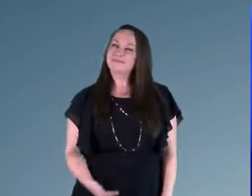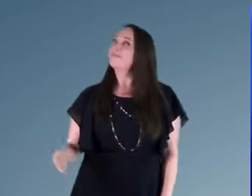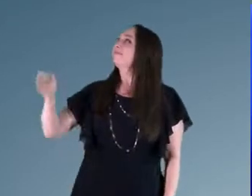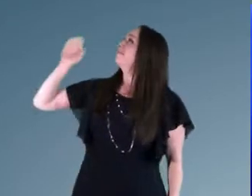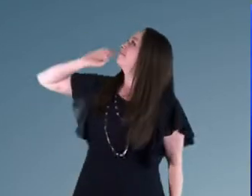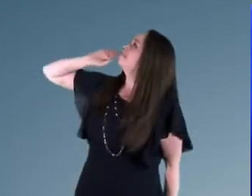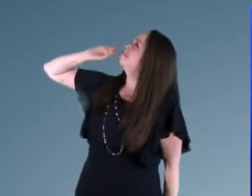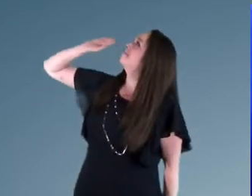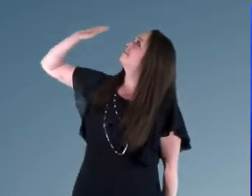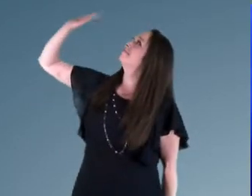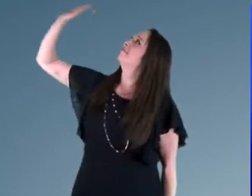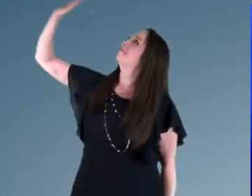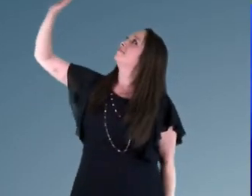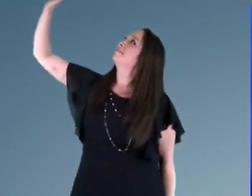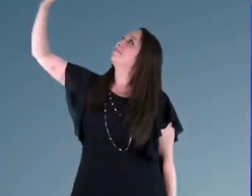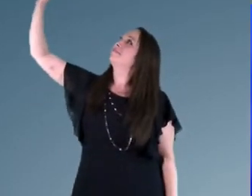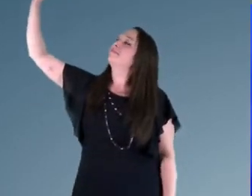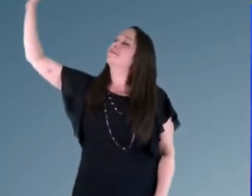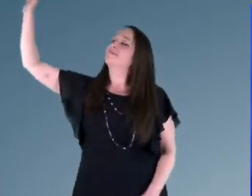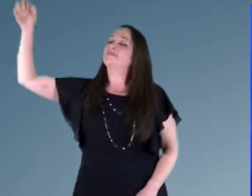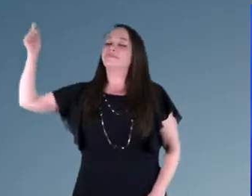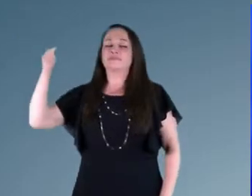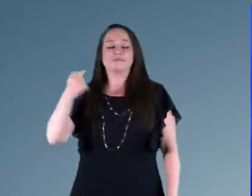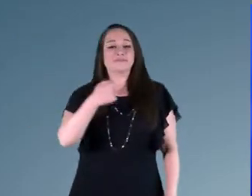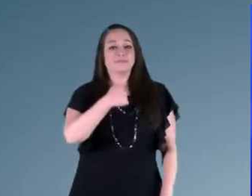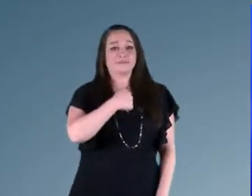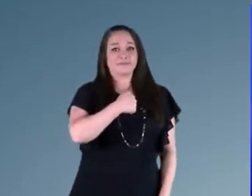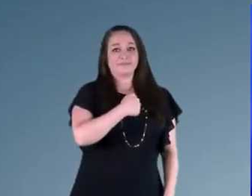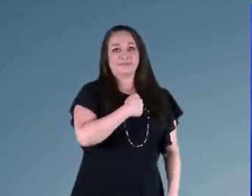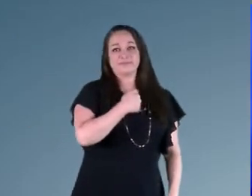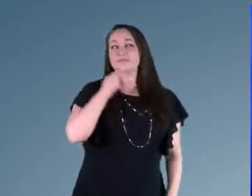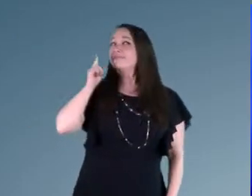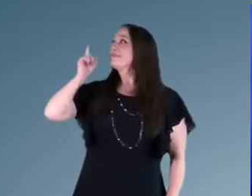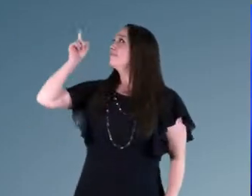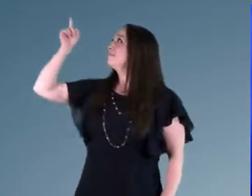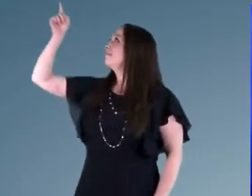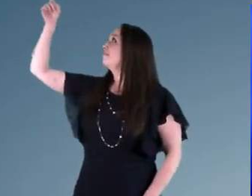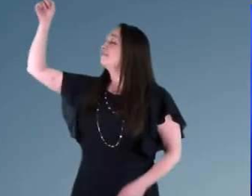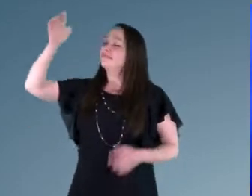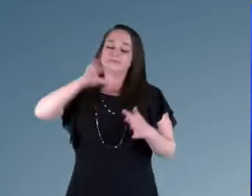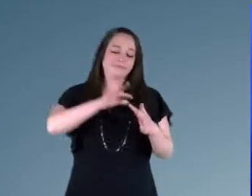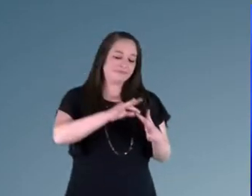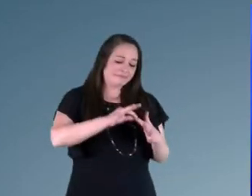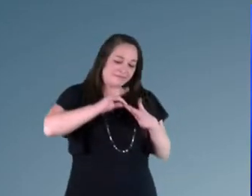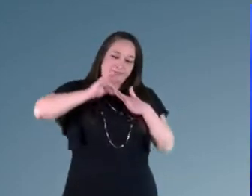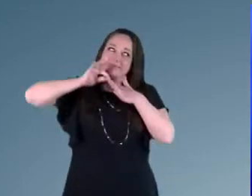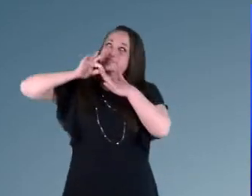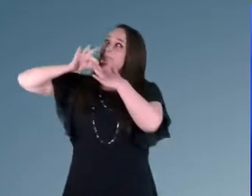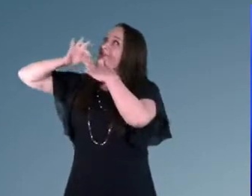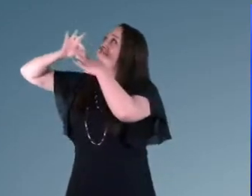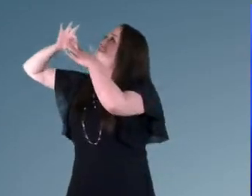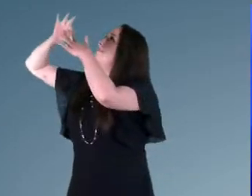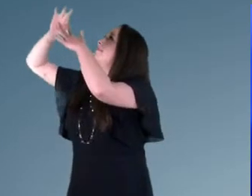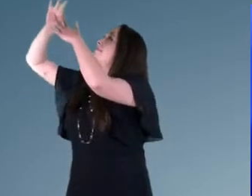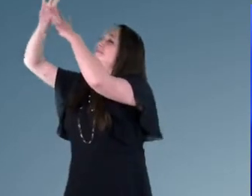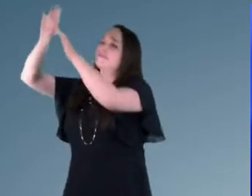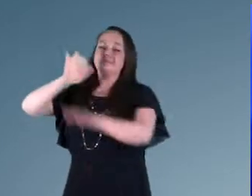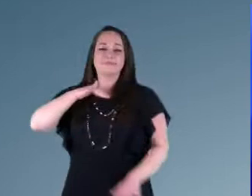say I am. I am chosen, not forsaken, I